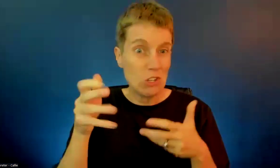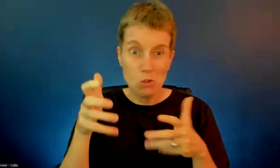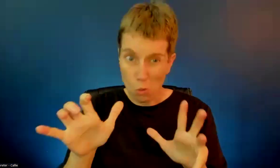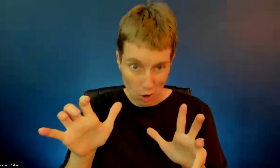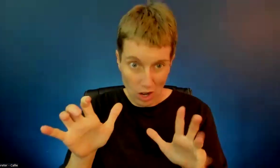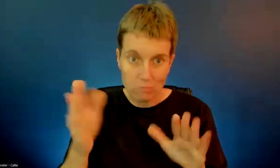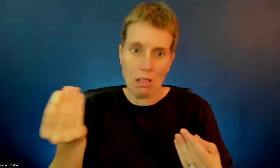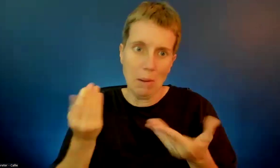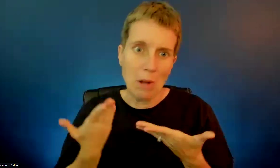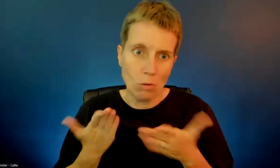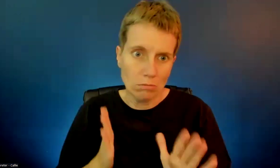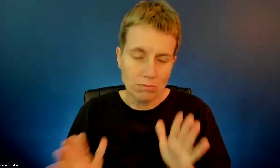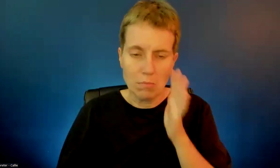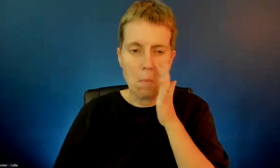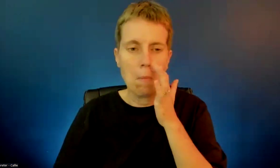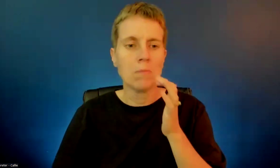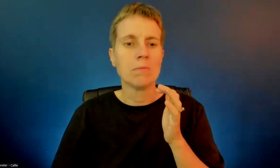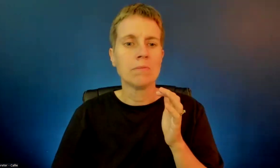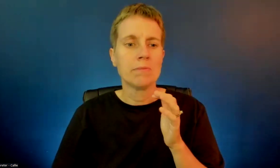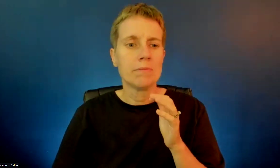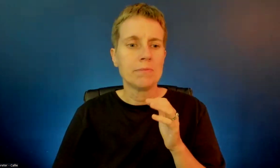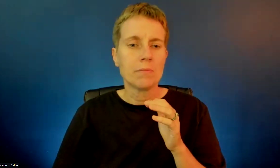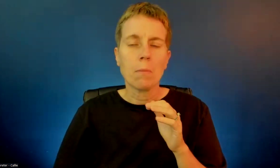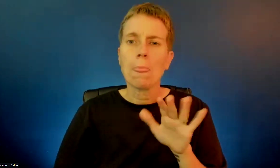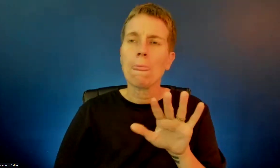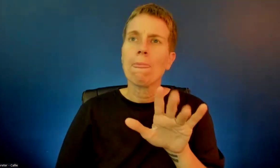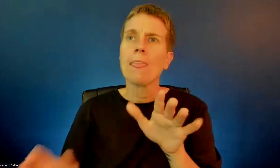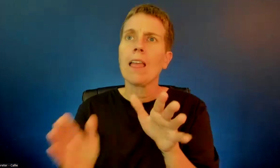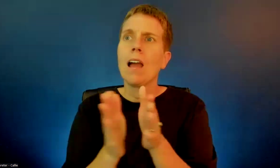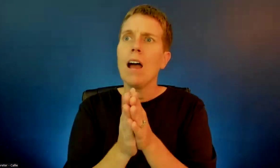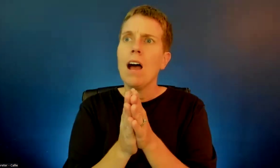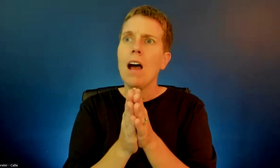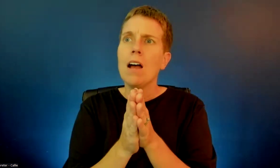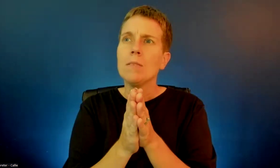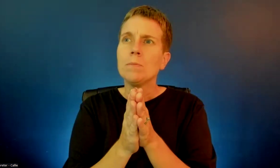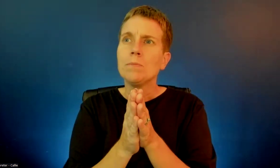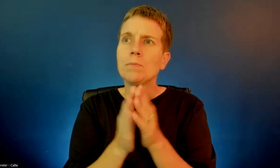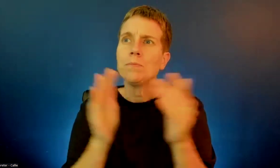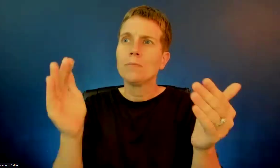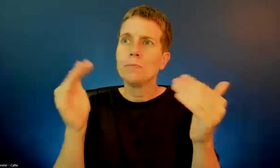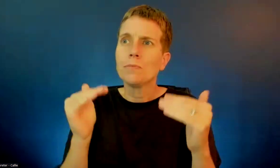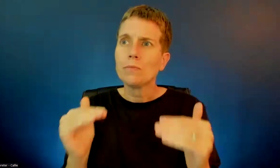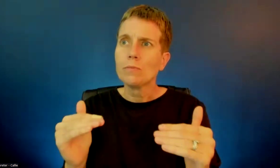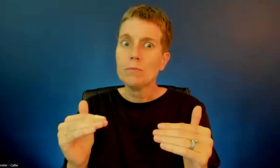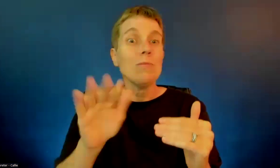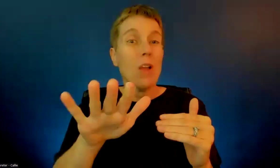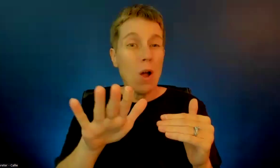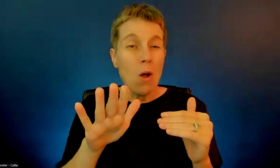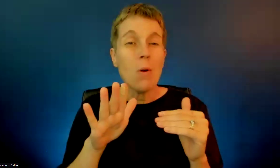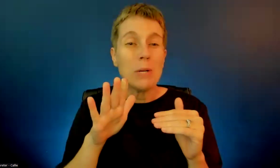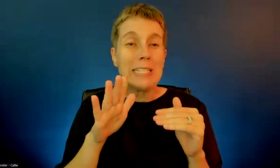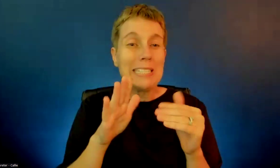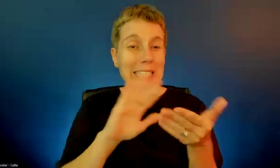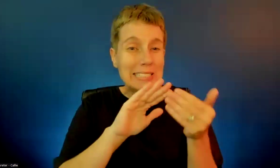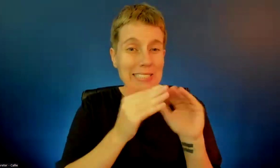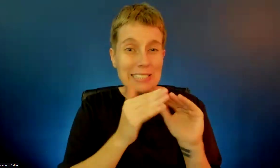I have a little bit of a report on city property access. Ron has asked me to check about